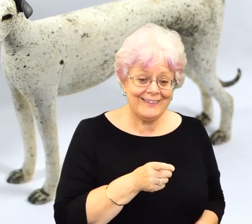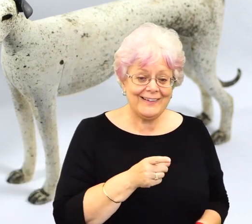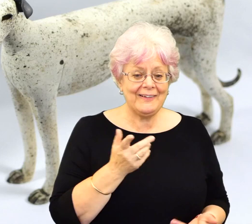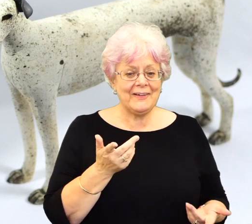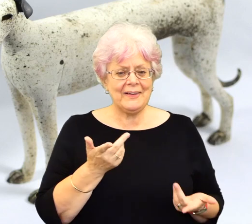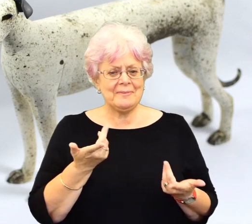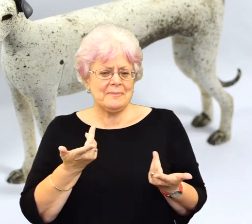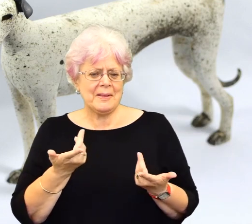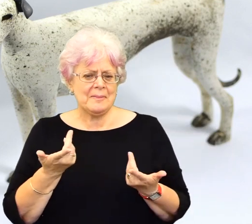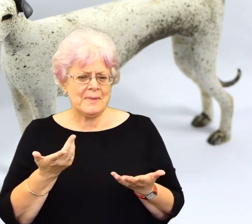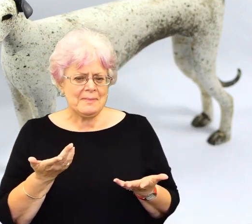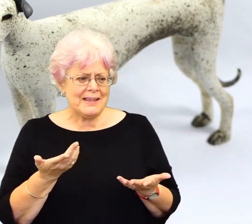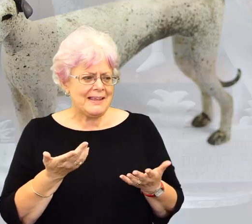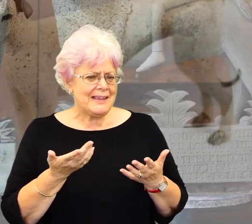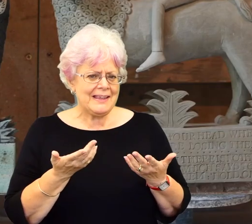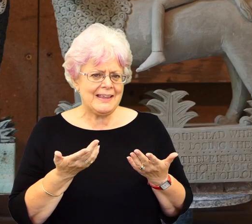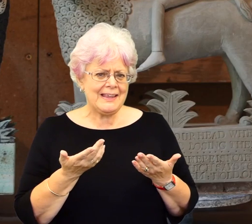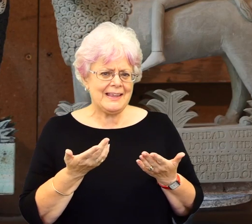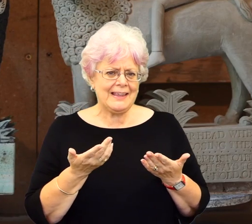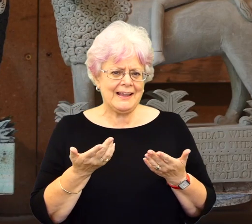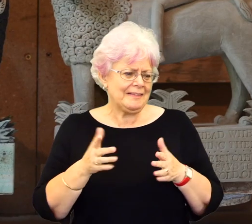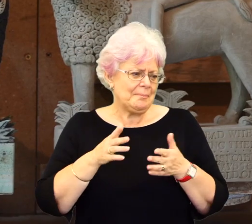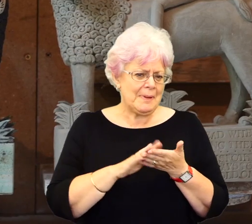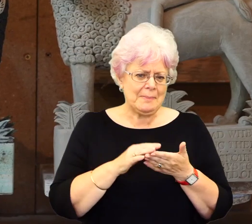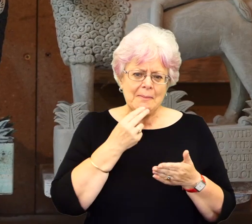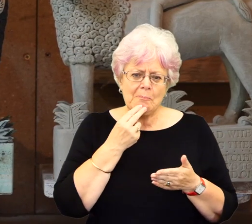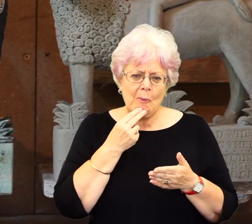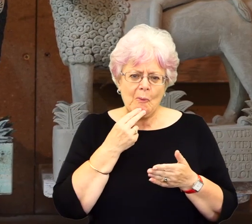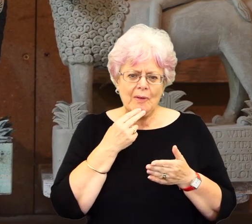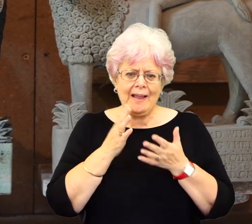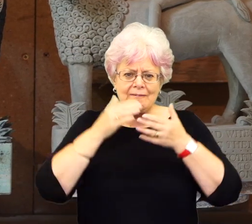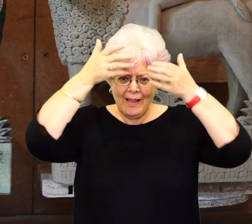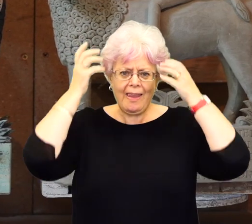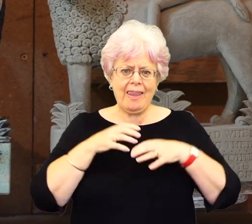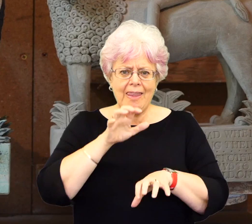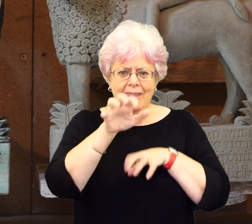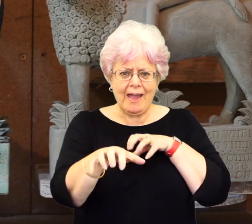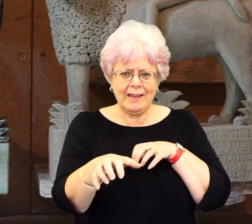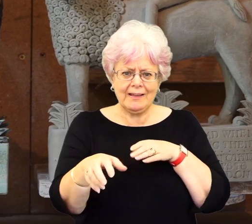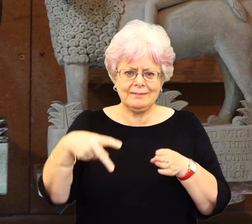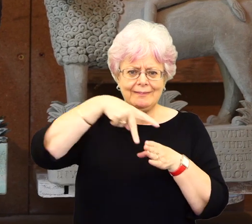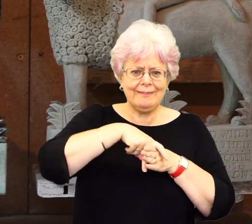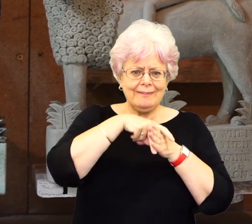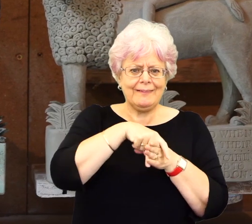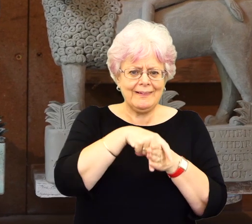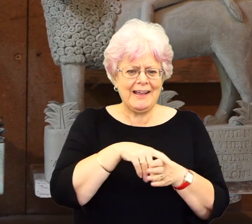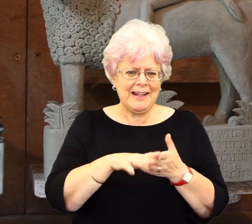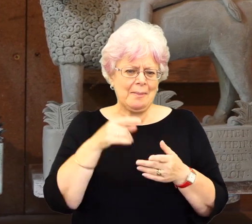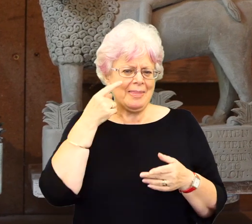this child, went to the, the lion, the man riding the lion, and he would say, it symbolises courage to him, which I hadn't actually